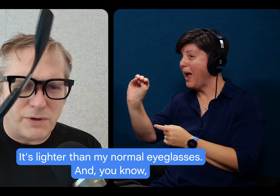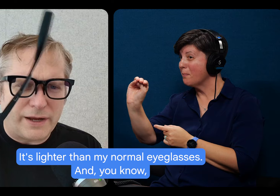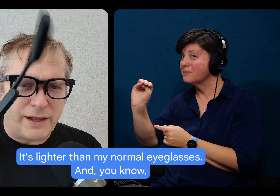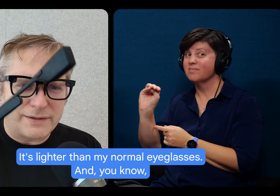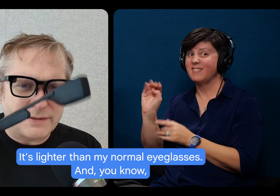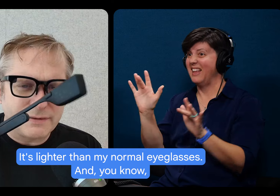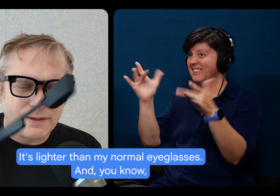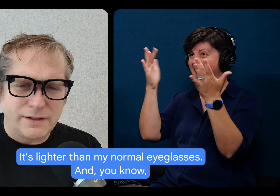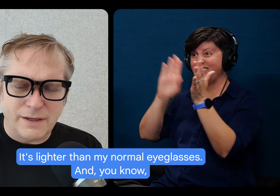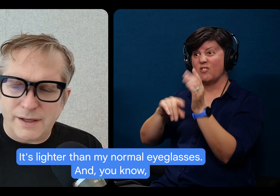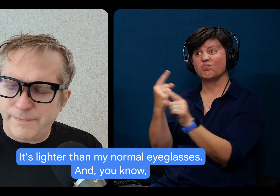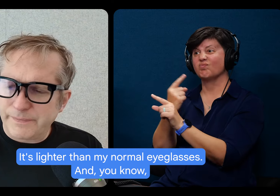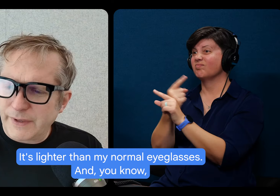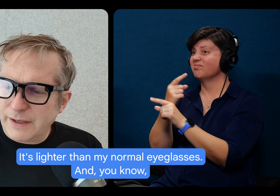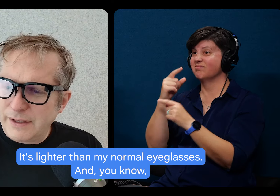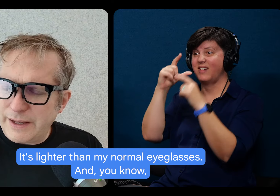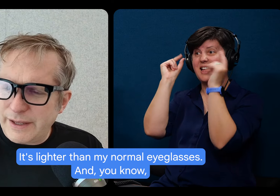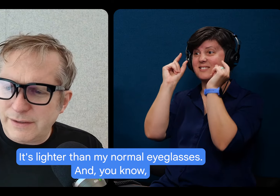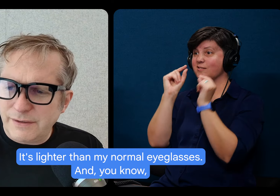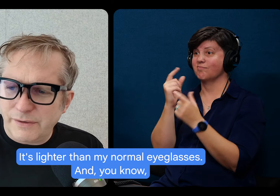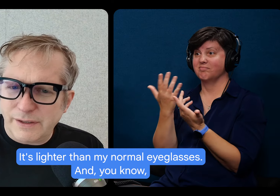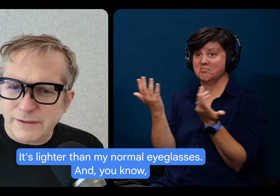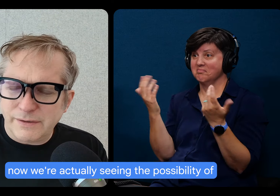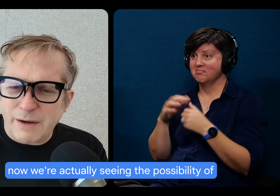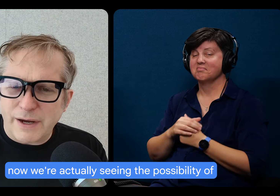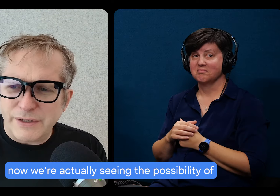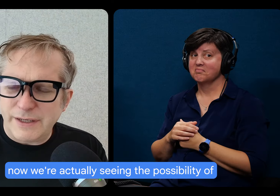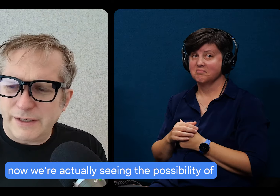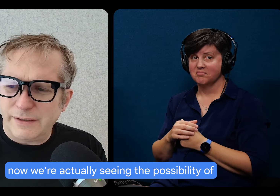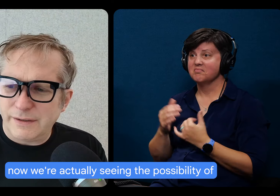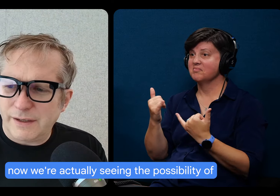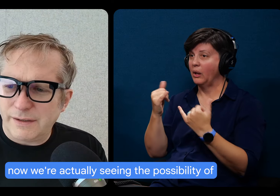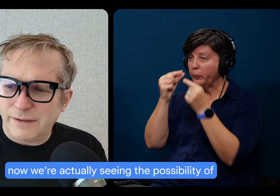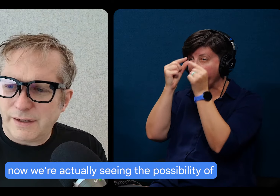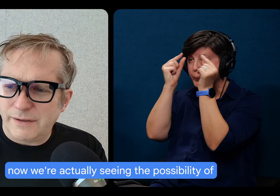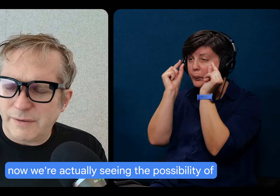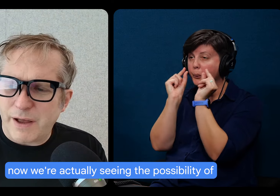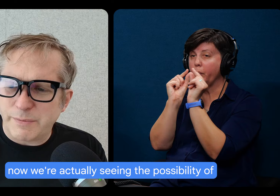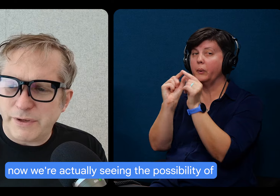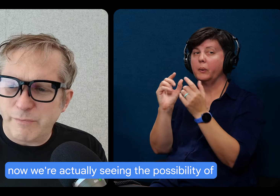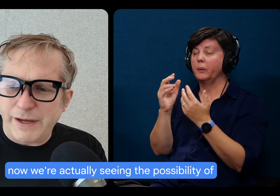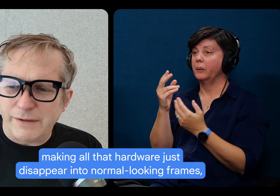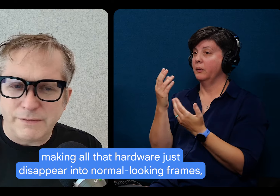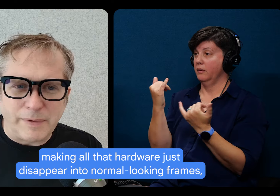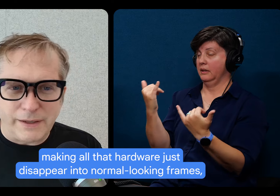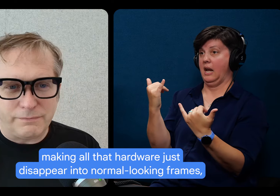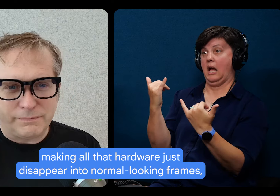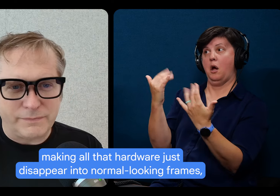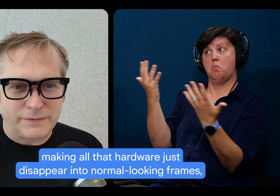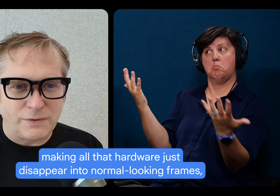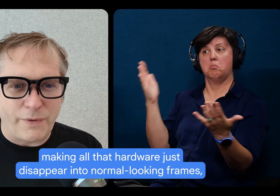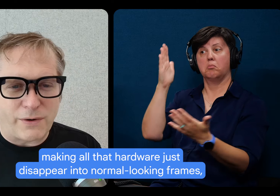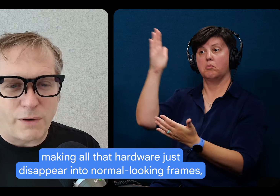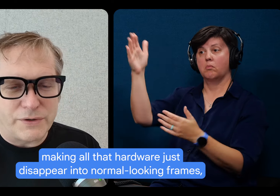my normal eyeglasses. Wow. And, you know, the now we're actually seeing the possibility of making making